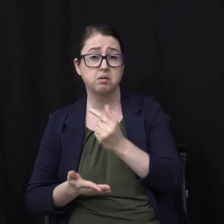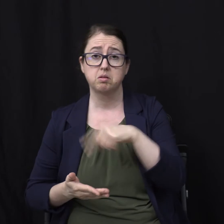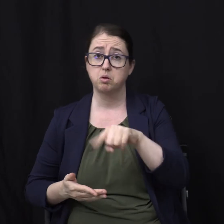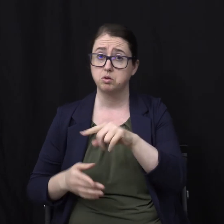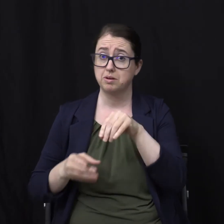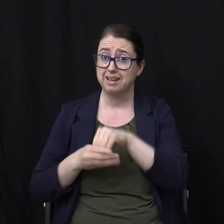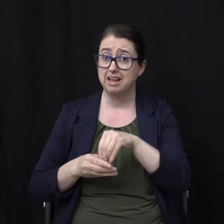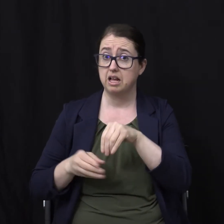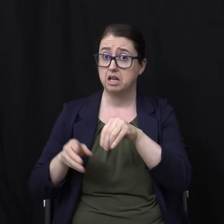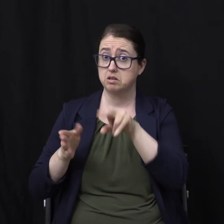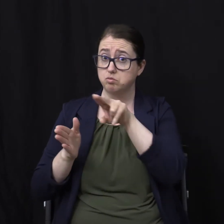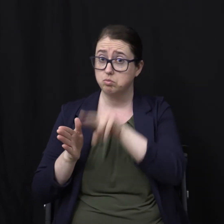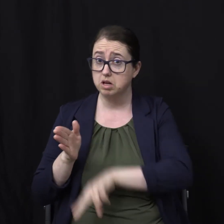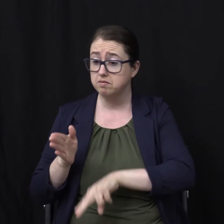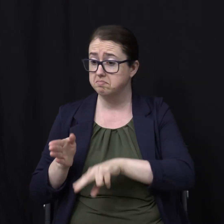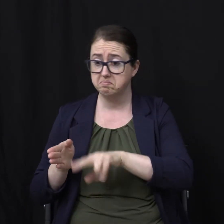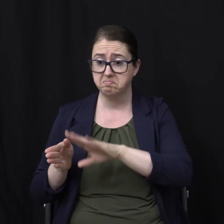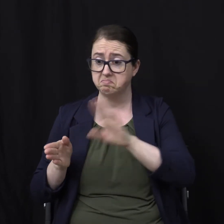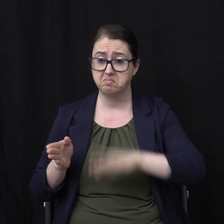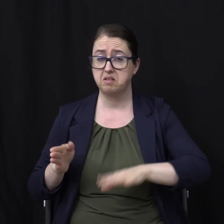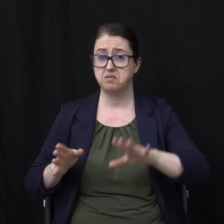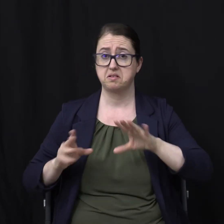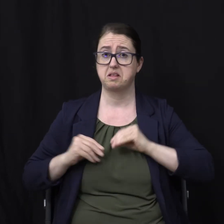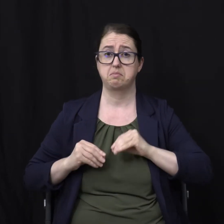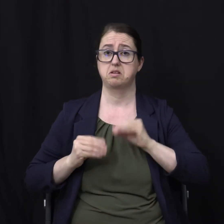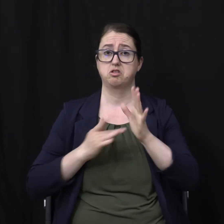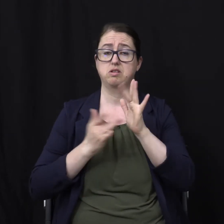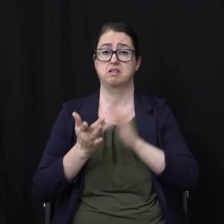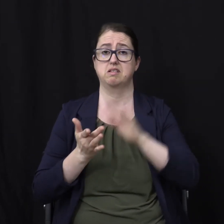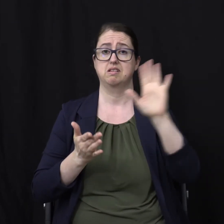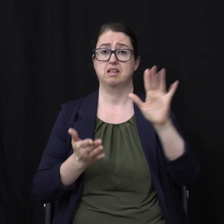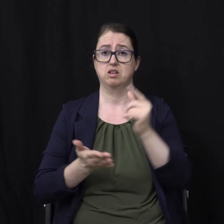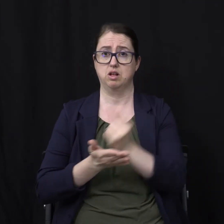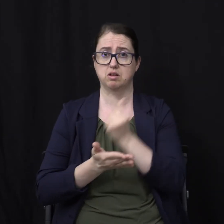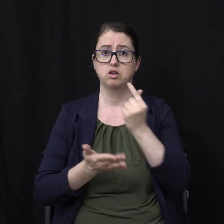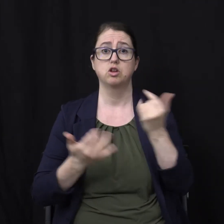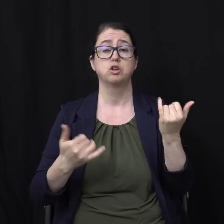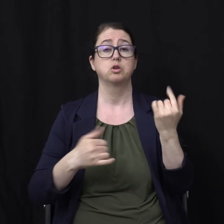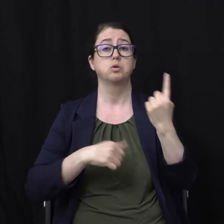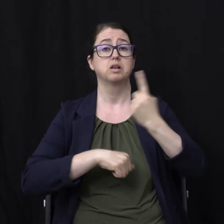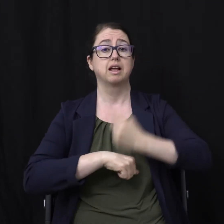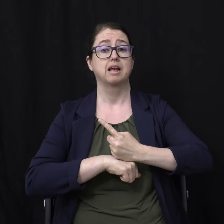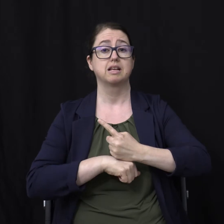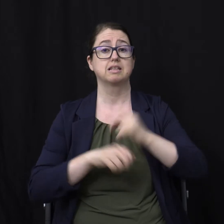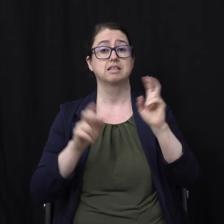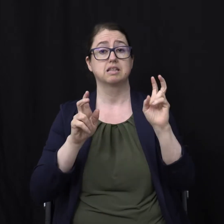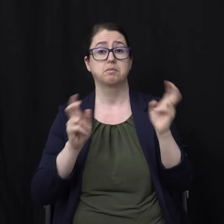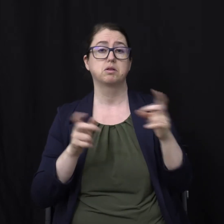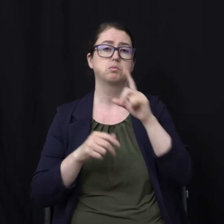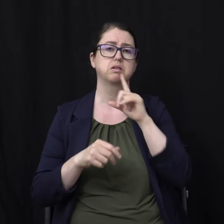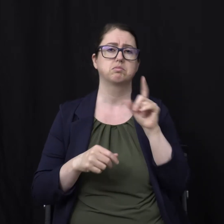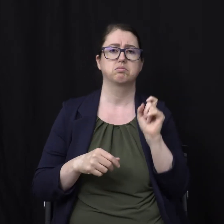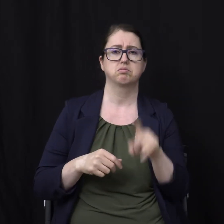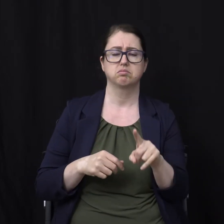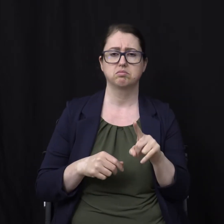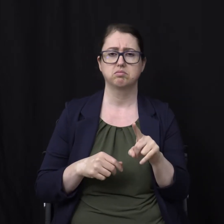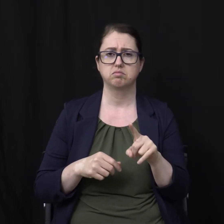those who are in the grave Who never accepted the gospel of Jesus Christ So today's topic is Well the question is Will they put on